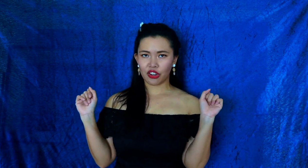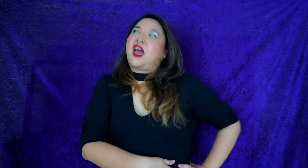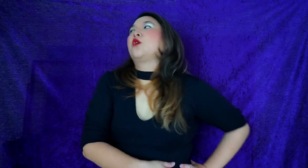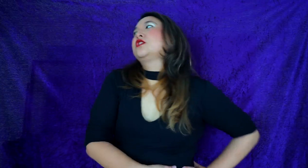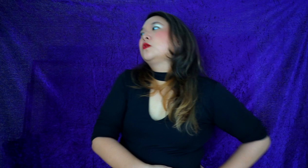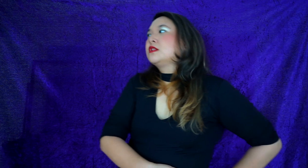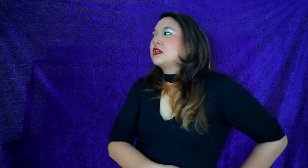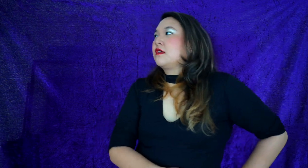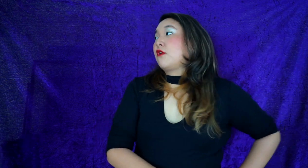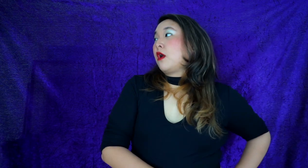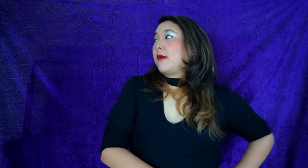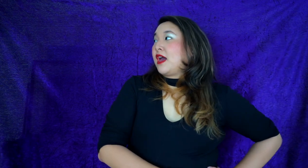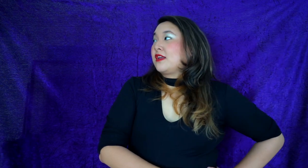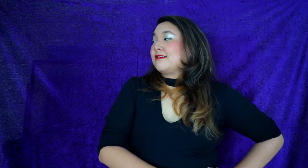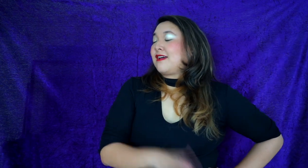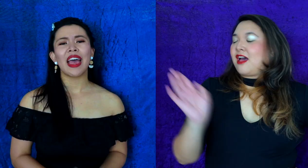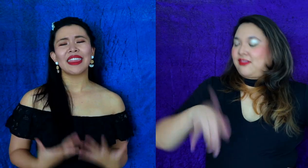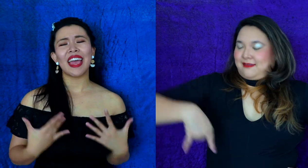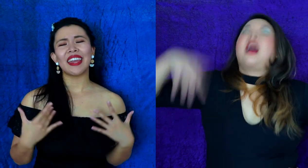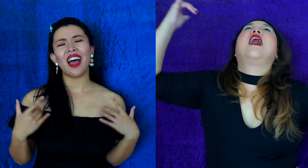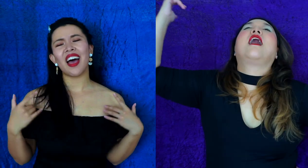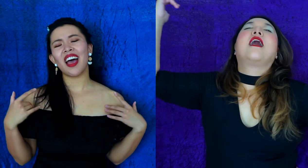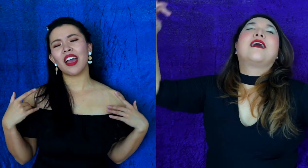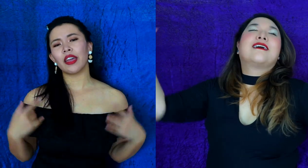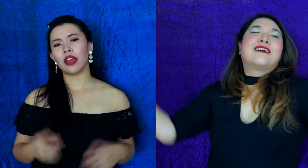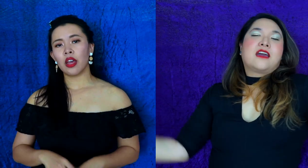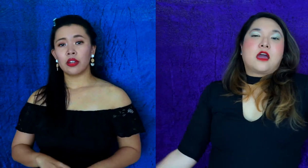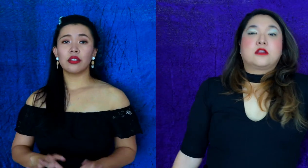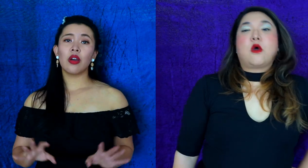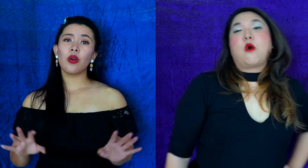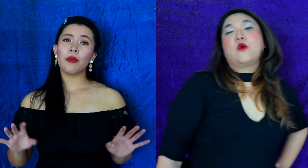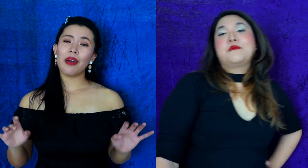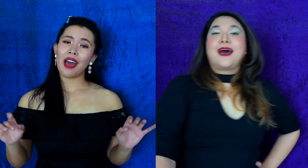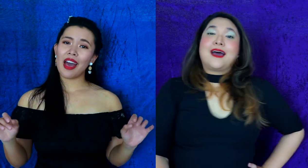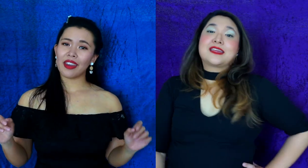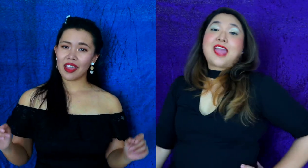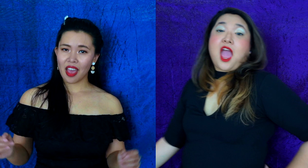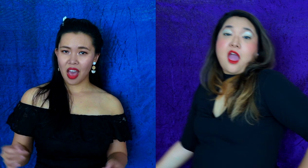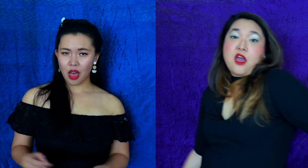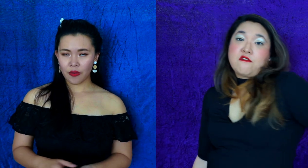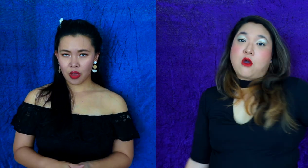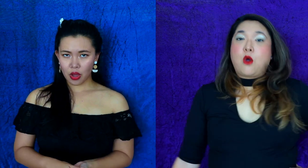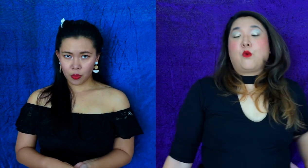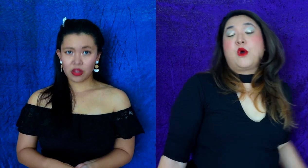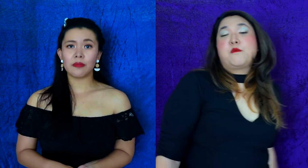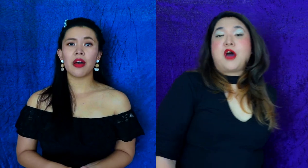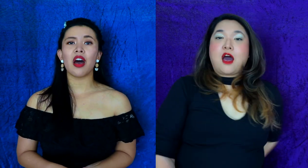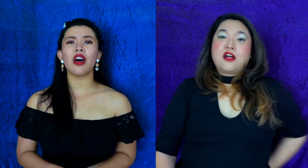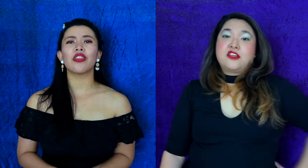How can you believe you're better than I? Nobody ever would bother